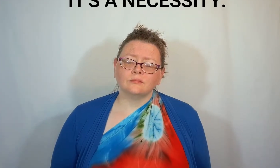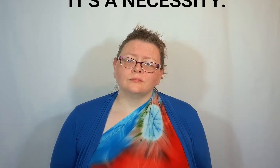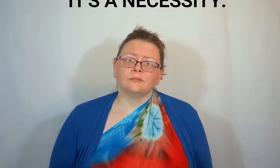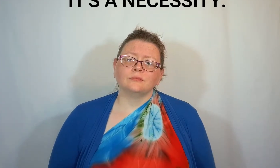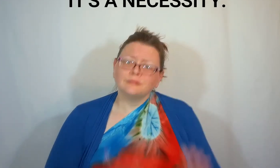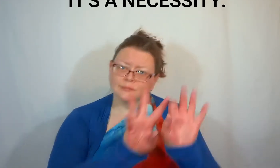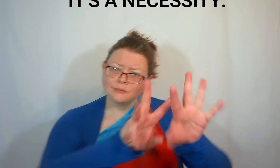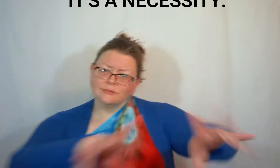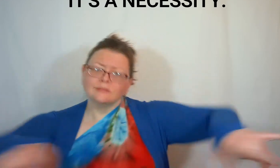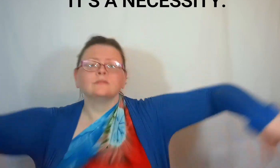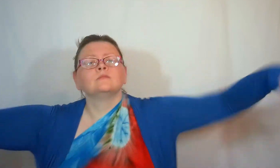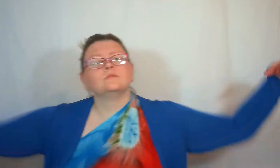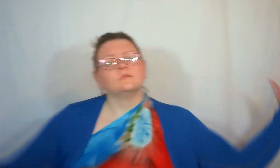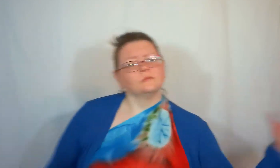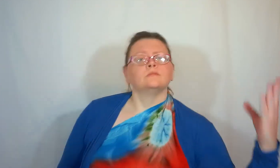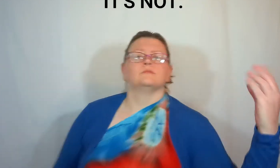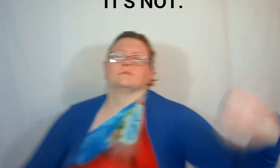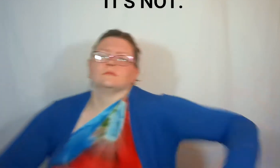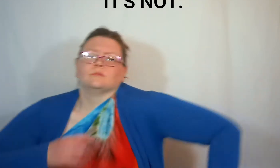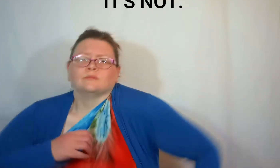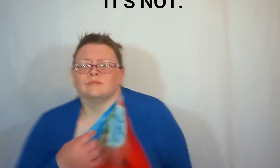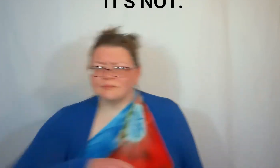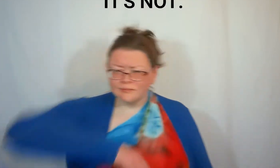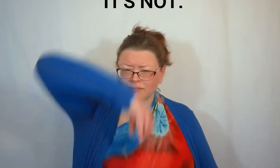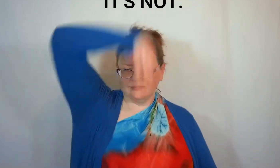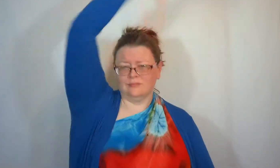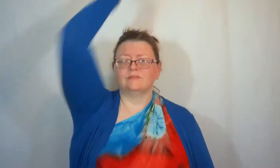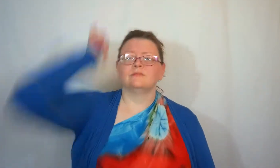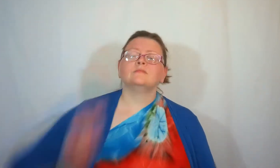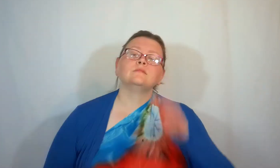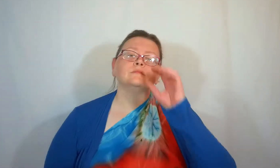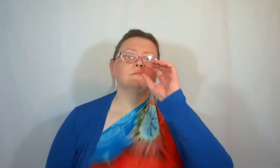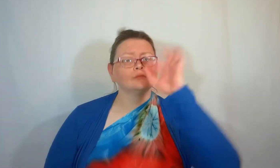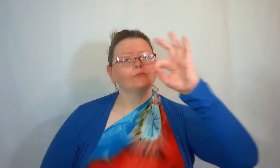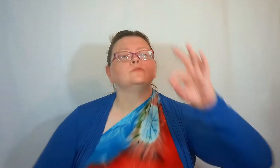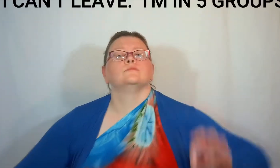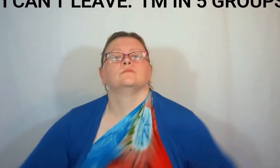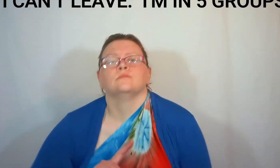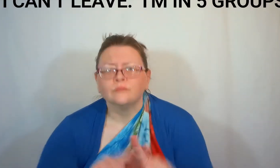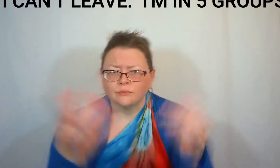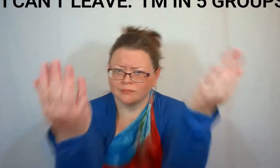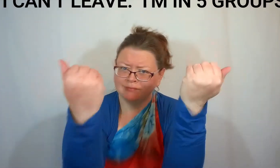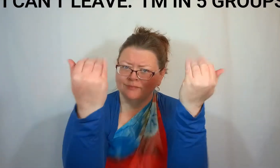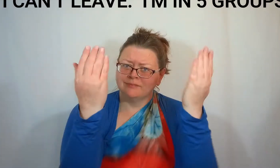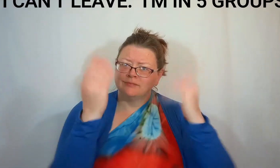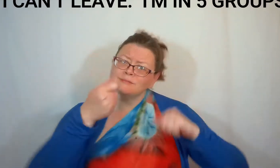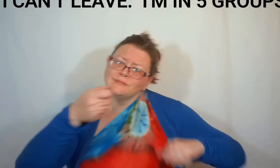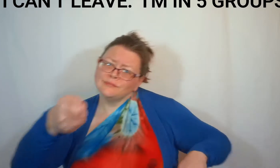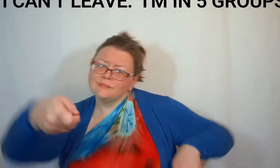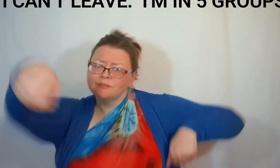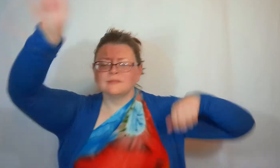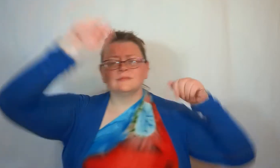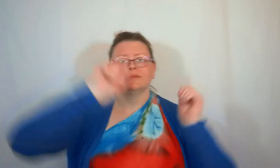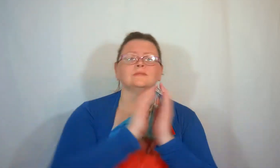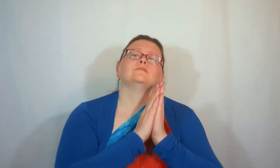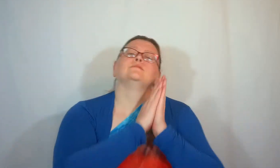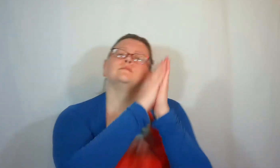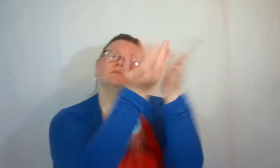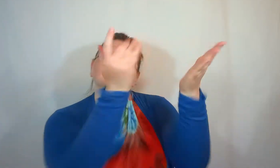I wish someone would have told me that this life is ours to choose No one's handing you the keys or a book